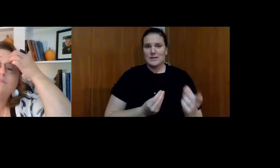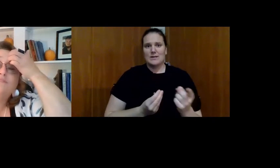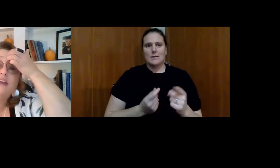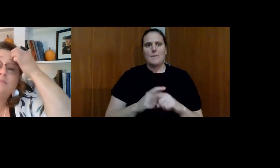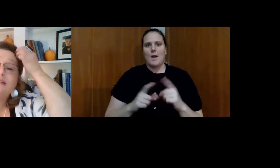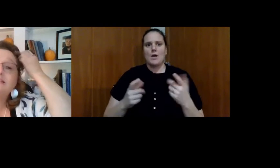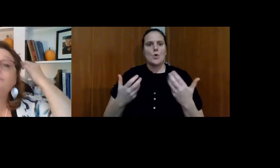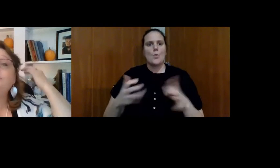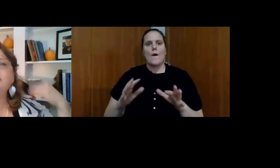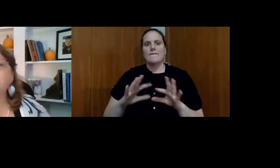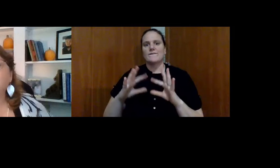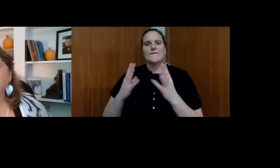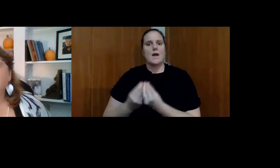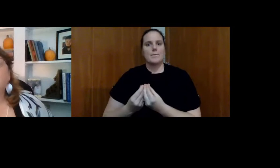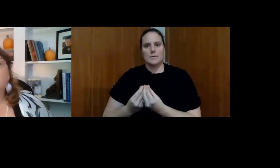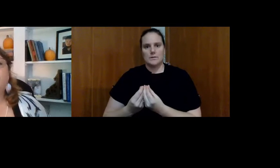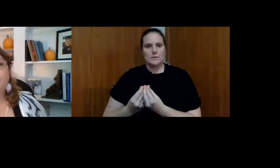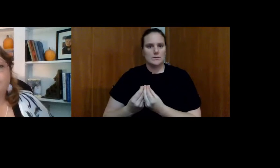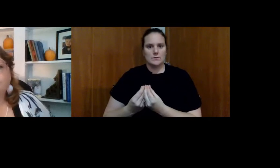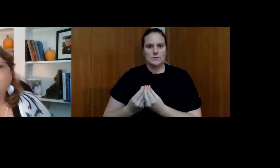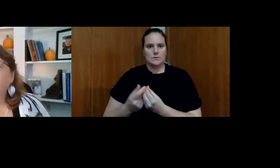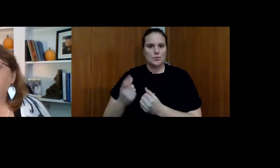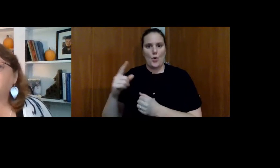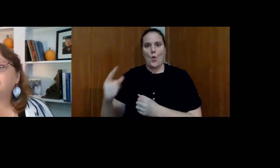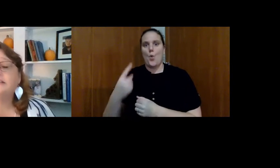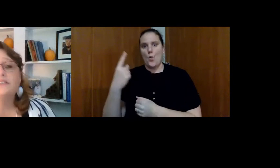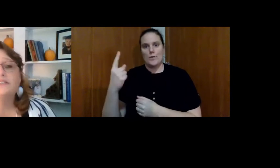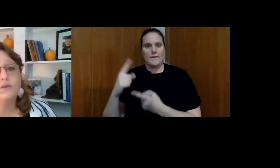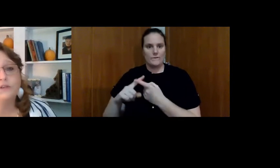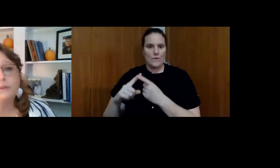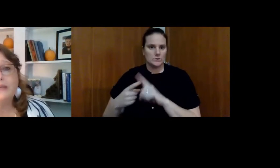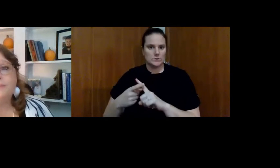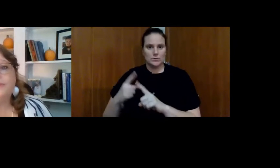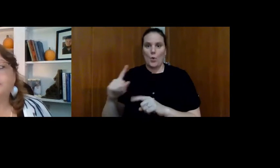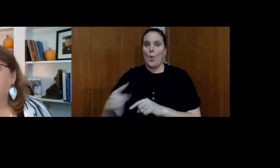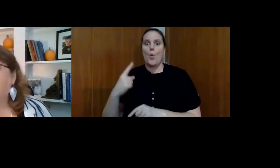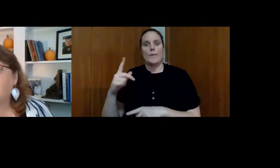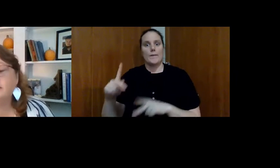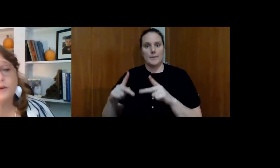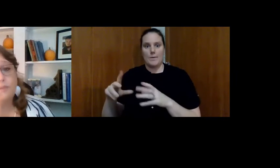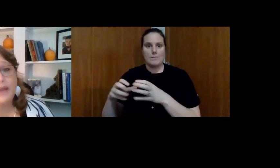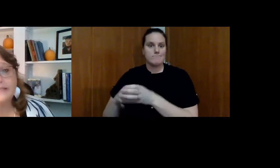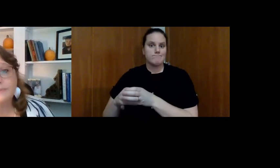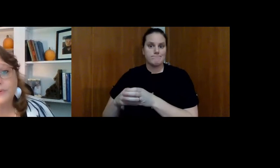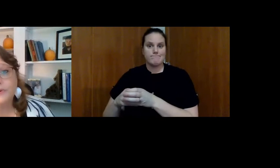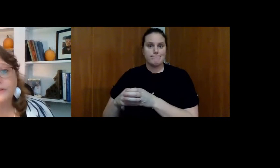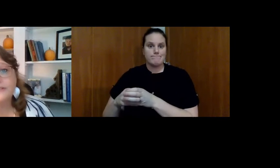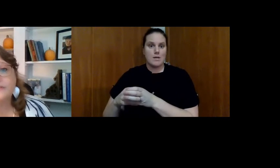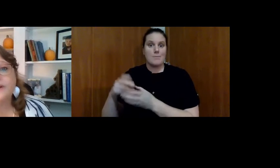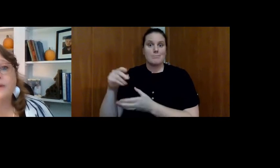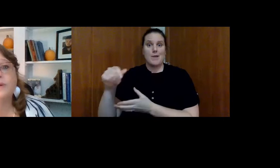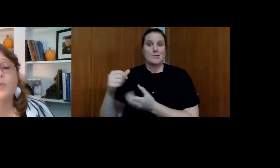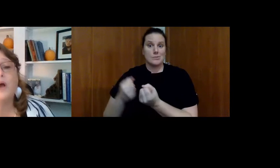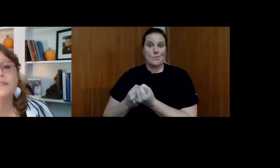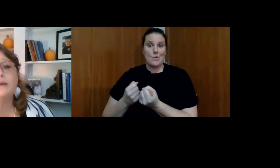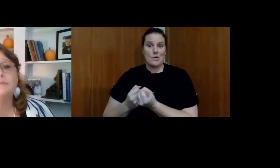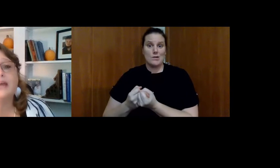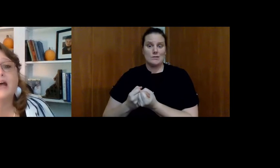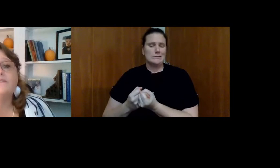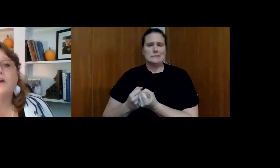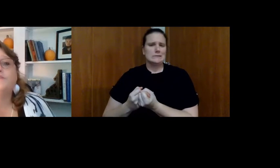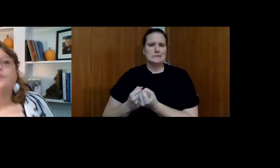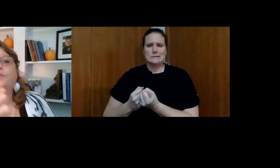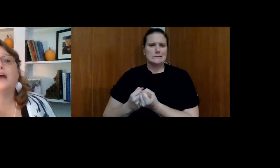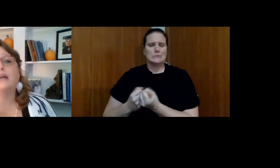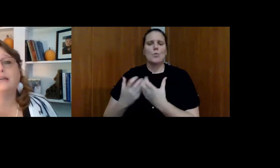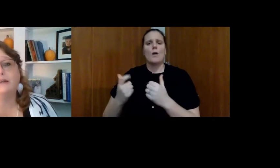don't want family to be their only friends, their only people, and their paid support, right? We want them